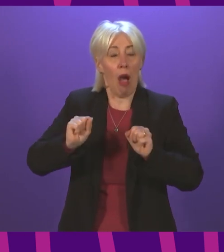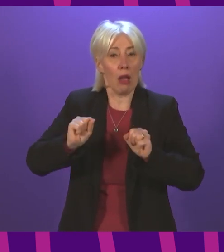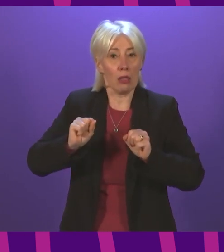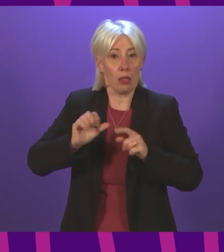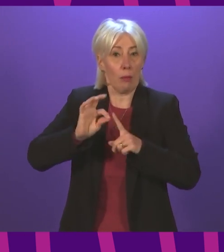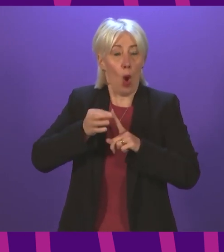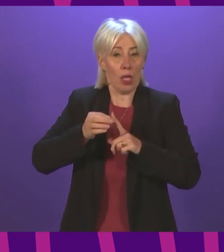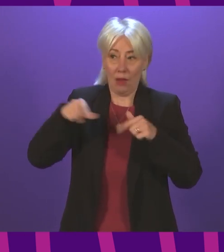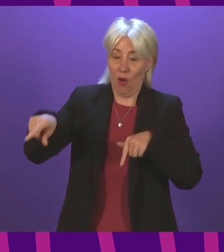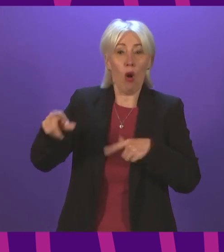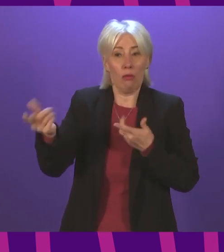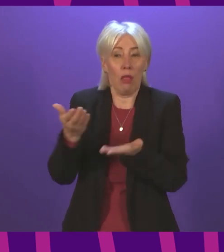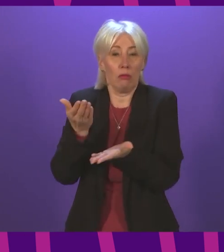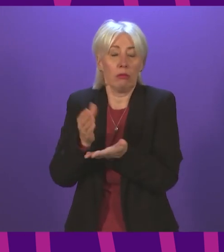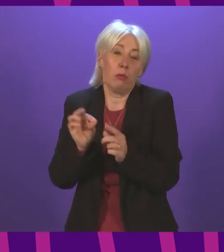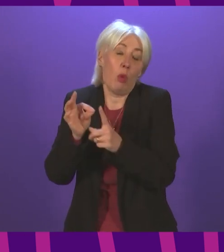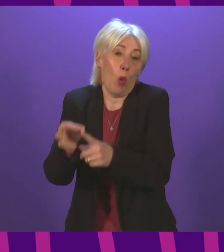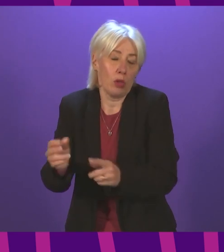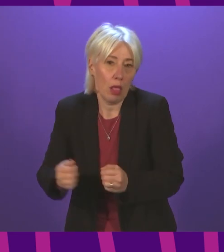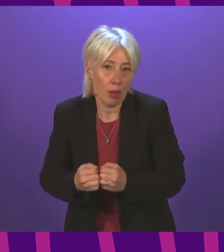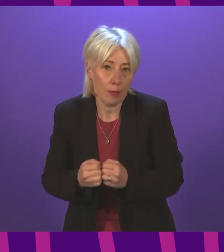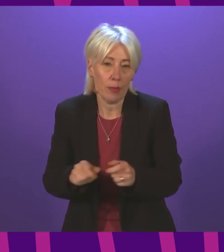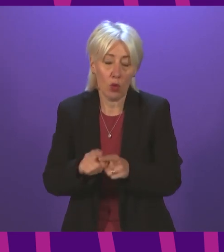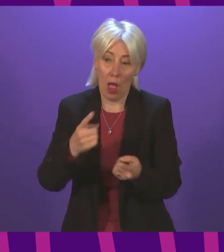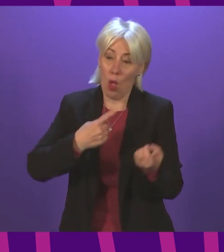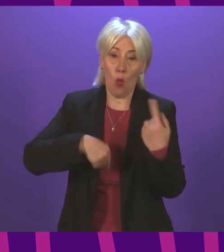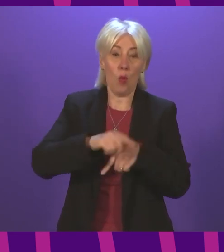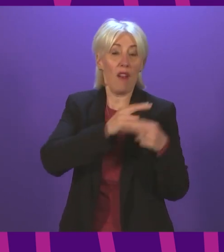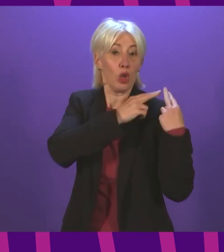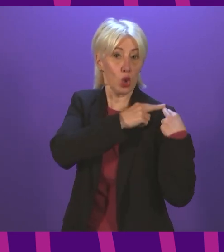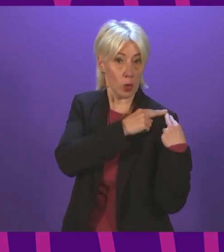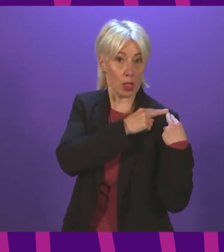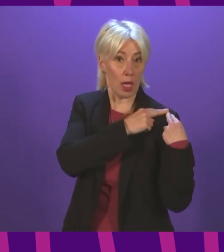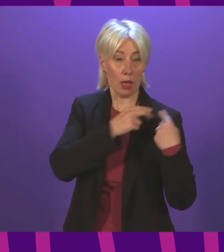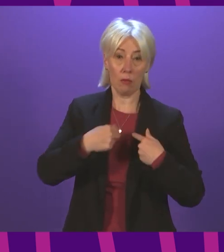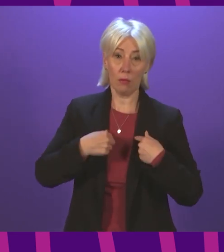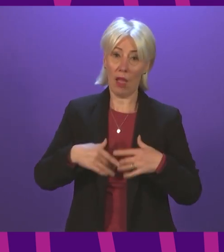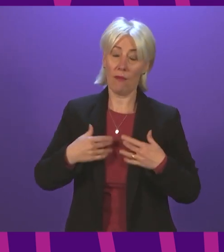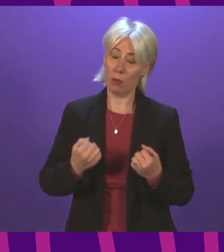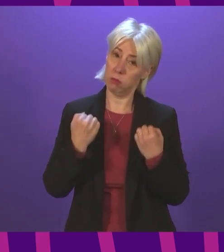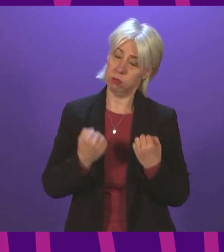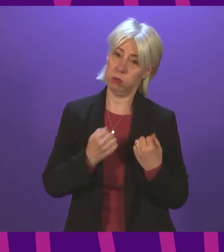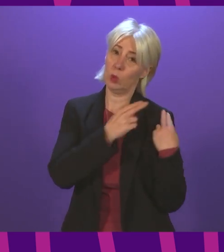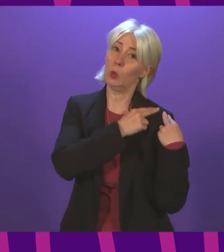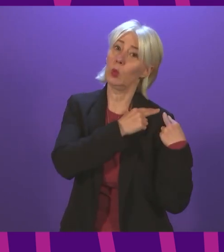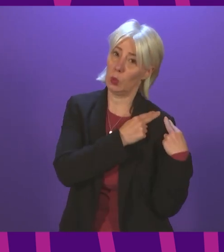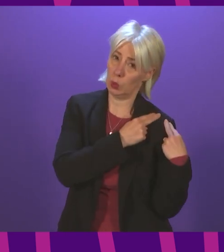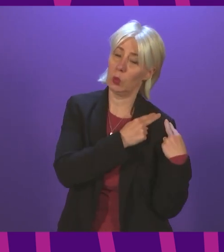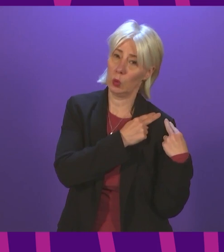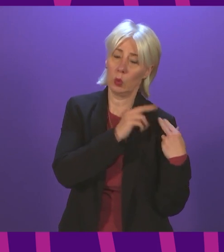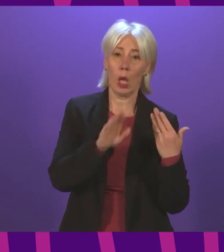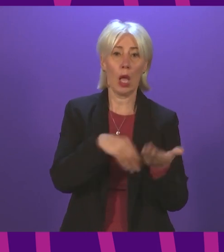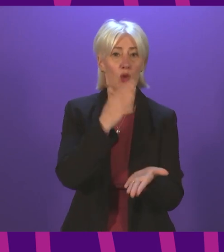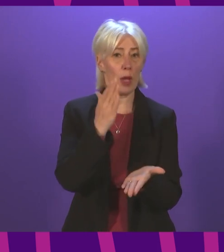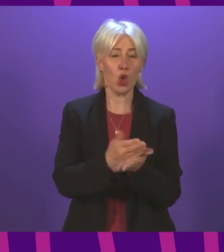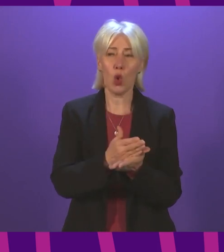on the fact that we have a duty, and it's a duty I feel very, very strongly, to make sure that